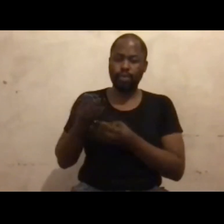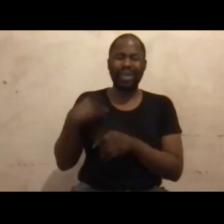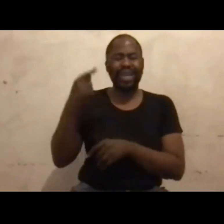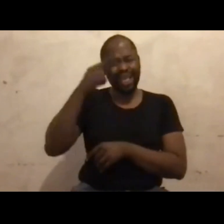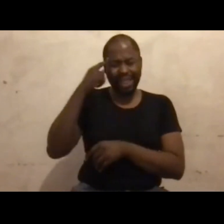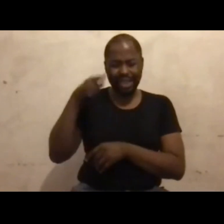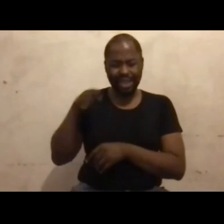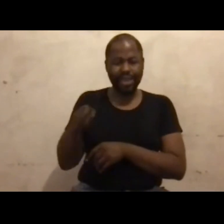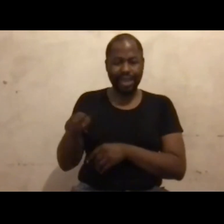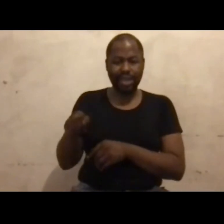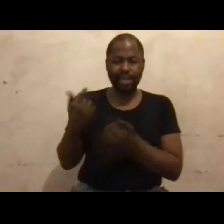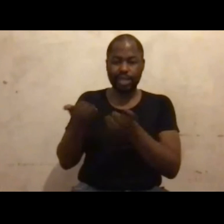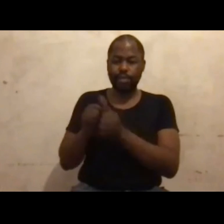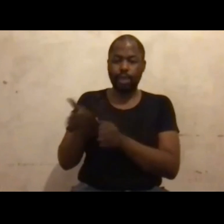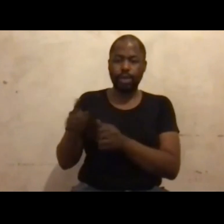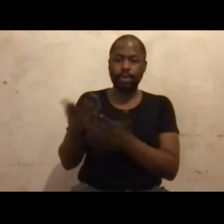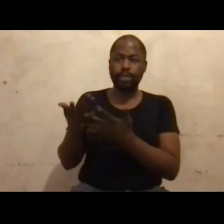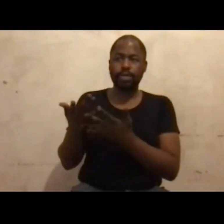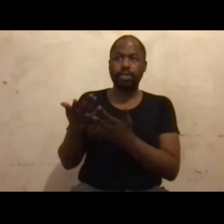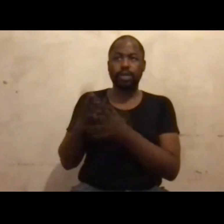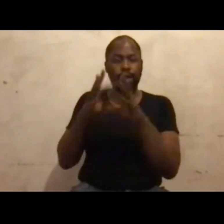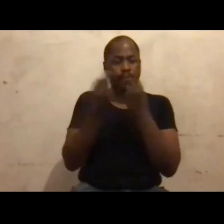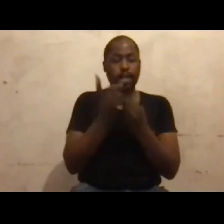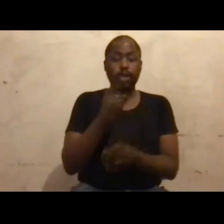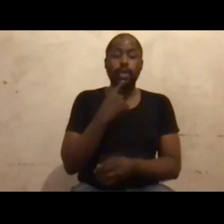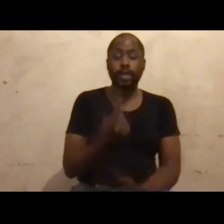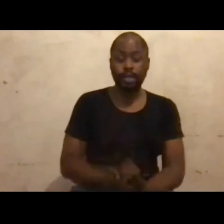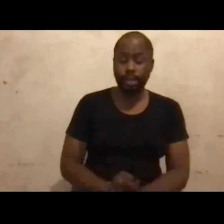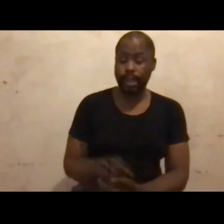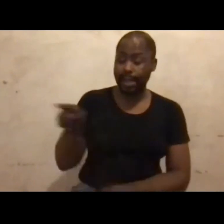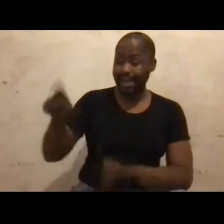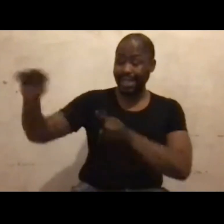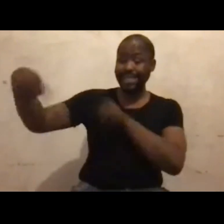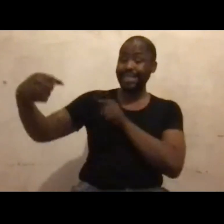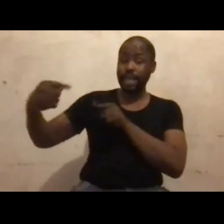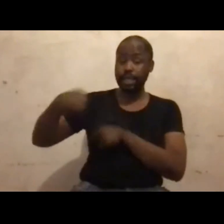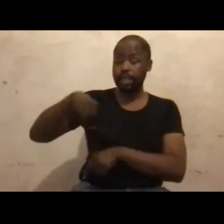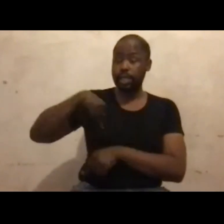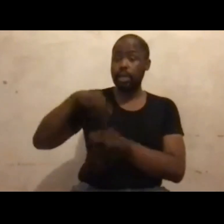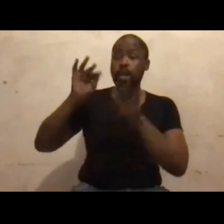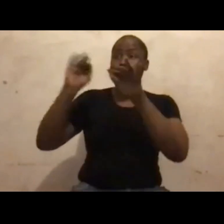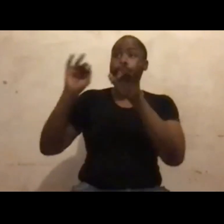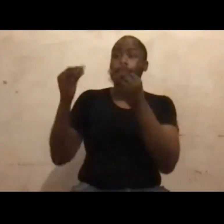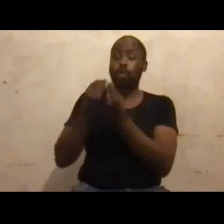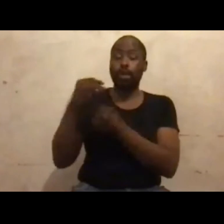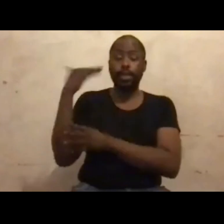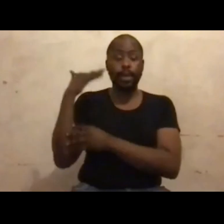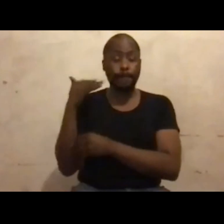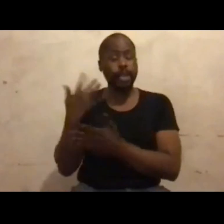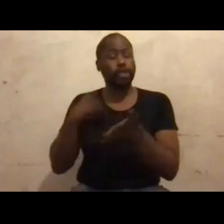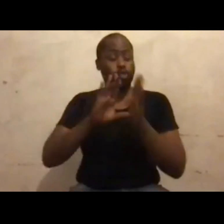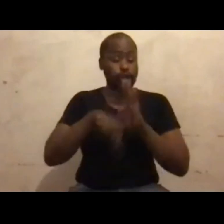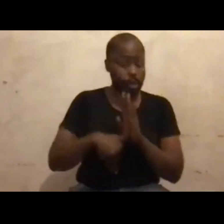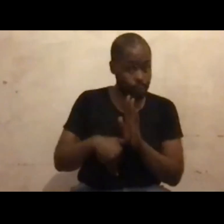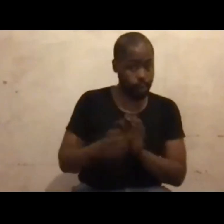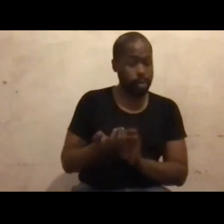that Moussa brings us. But Moussa challenges us as people with impairments, as people with disabilities, whatever you